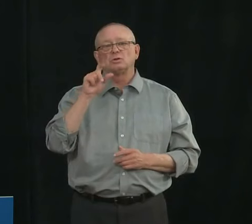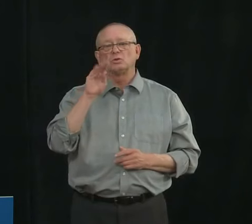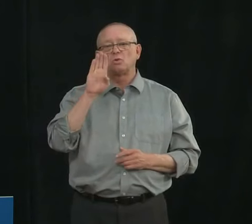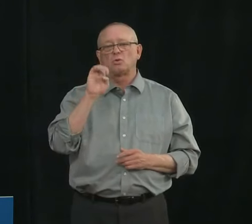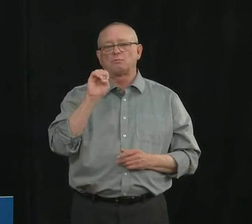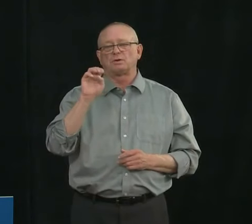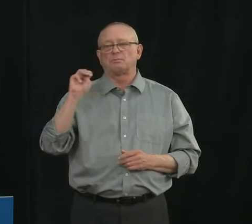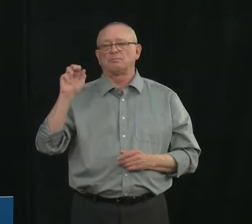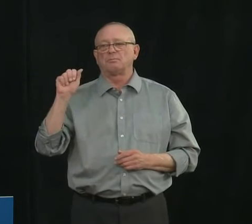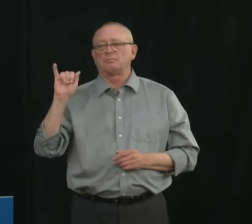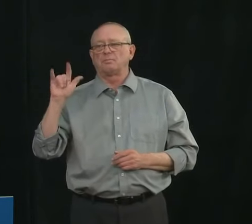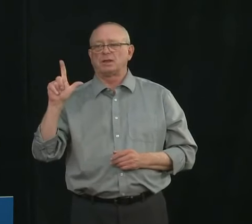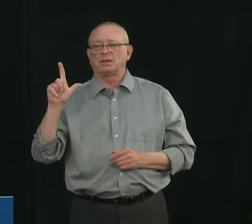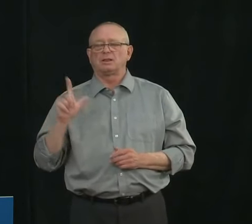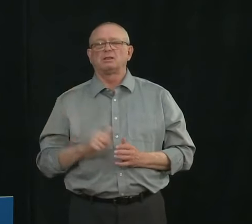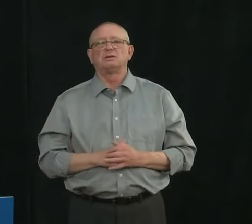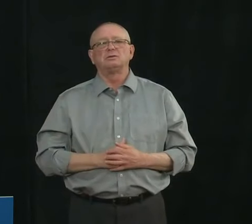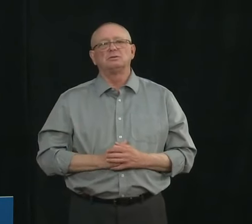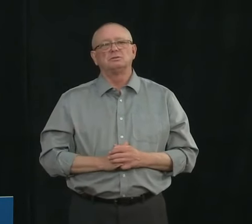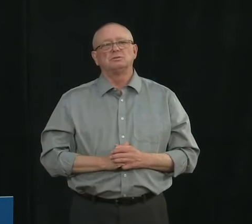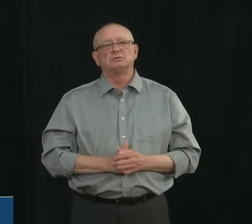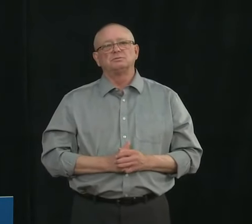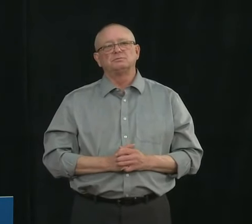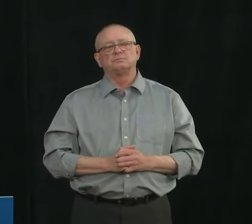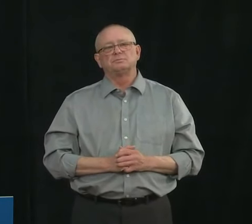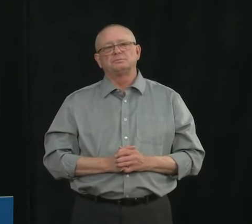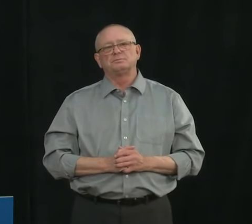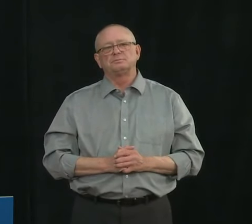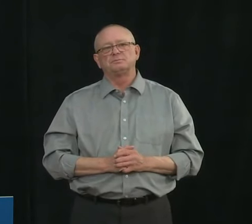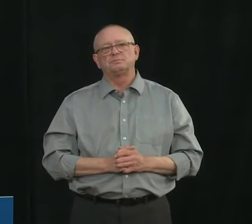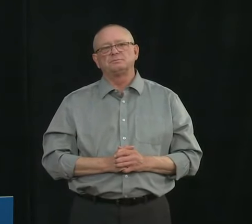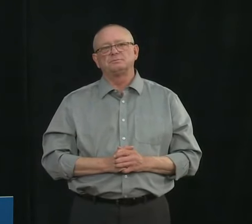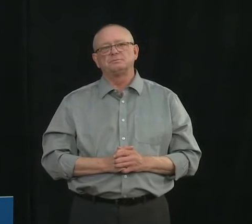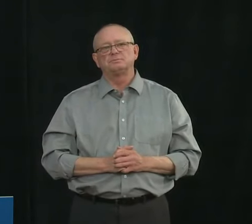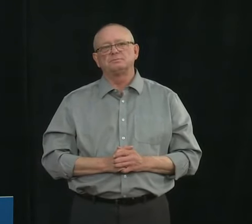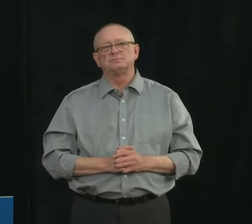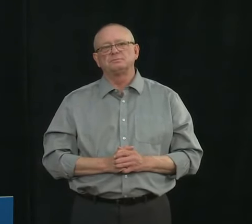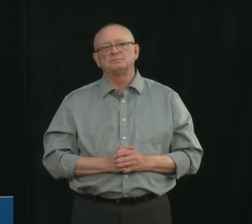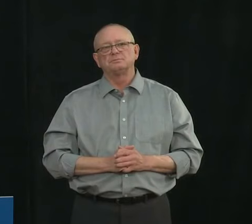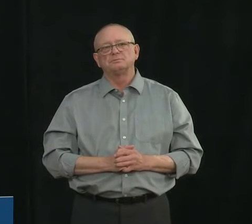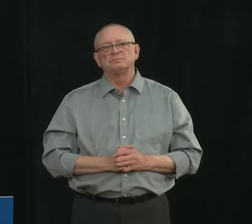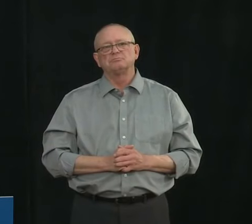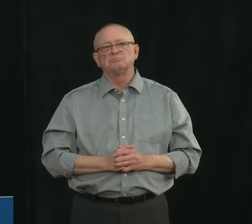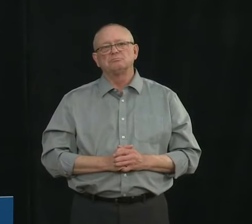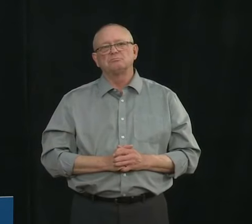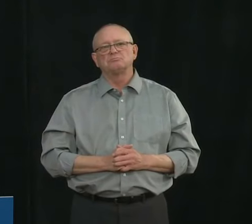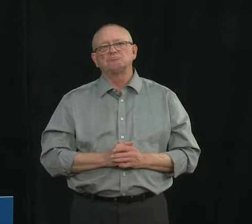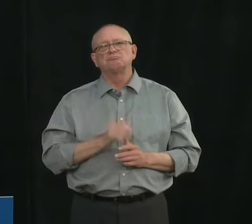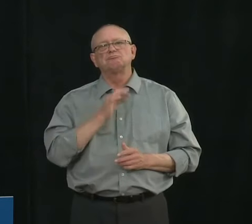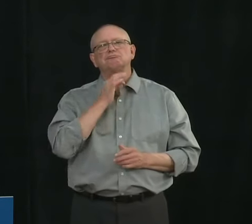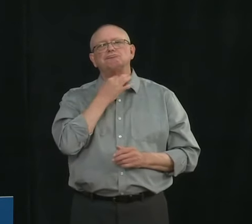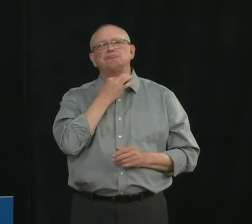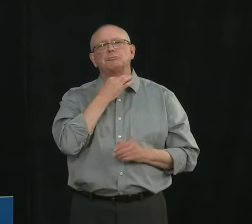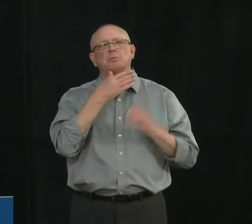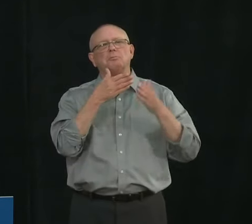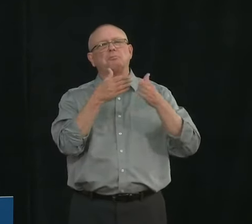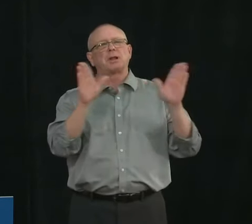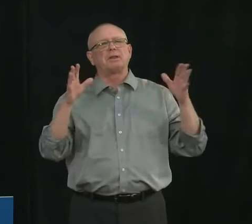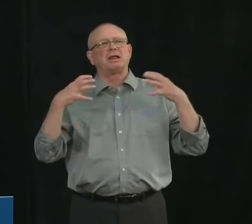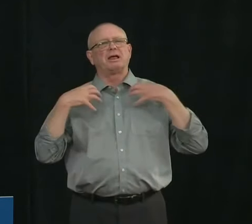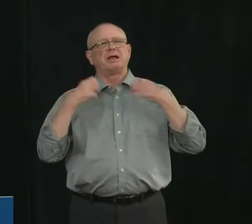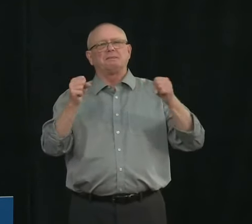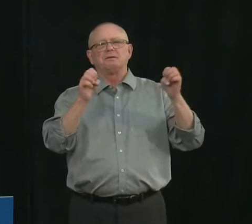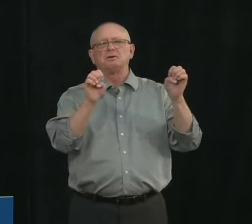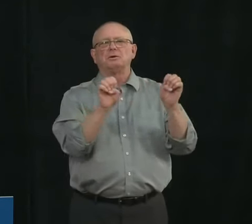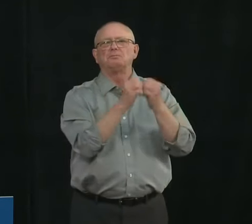Hi there. Can you tell us in terms of the public health emergency and the timing of it ending, can you tell us what advice you provided to the government about